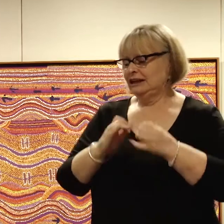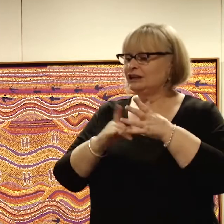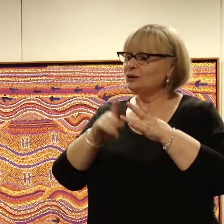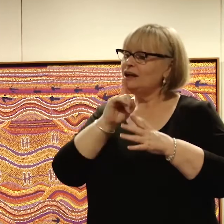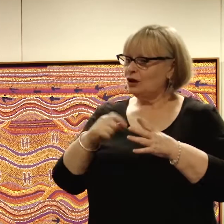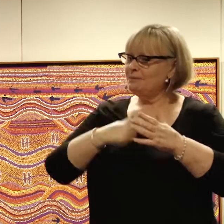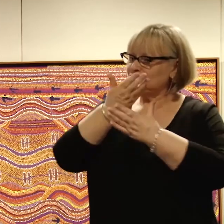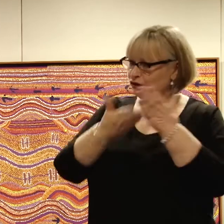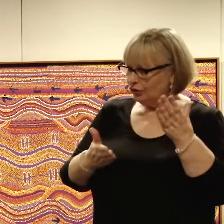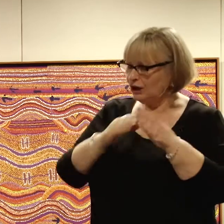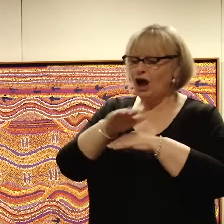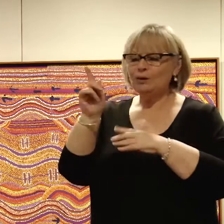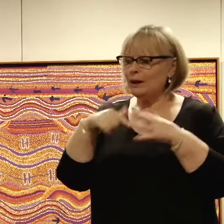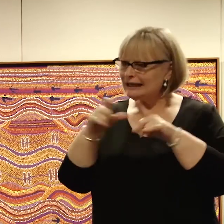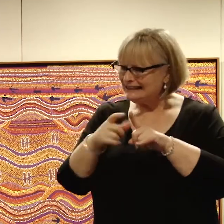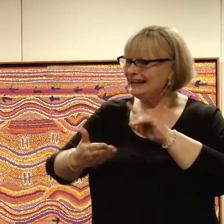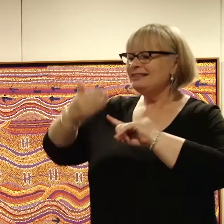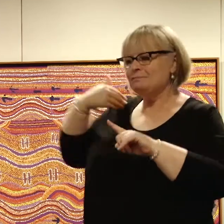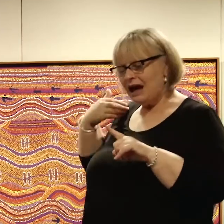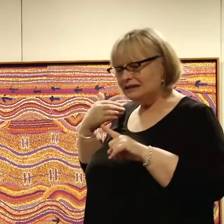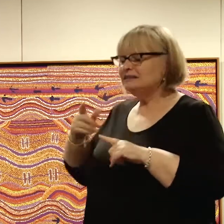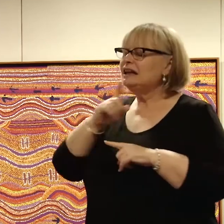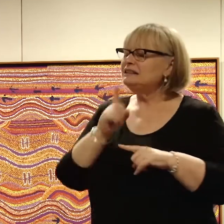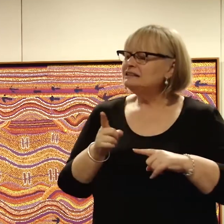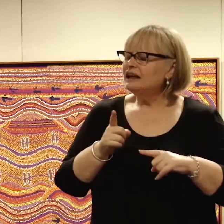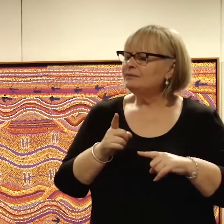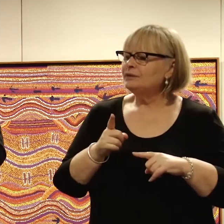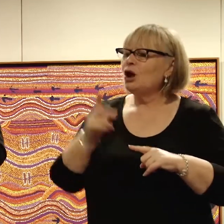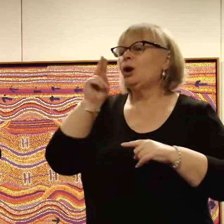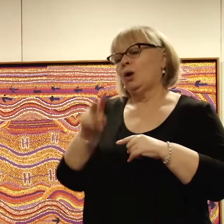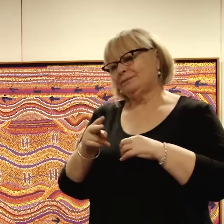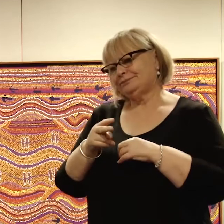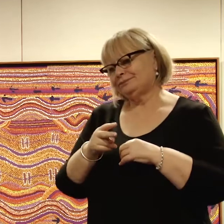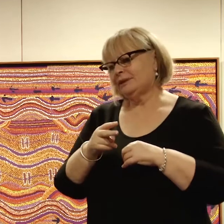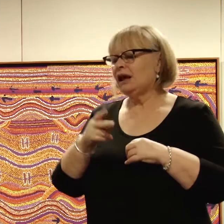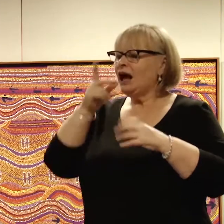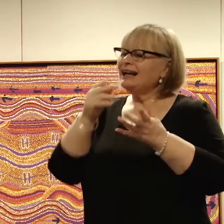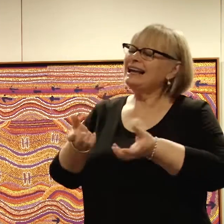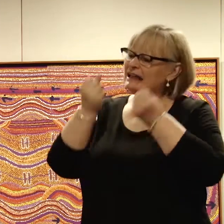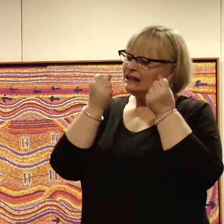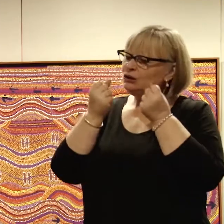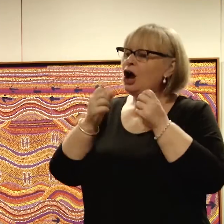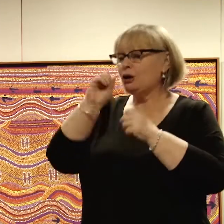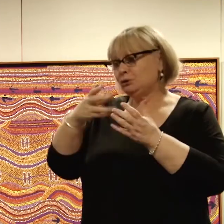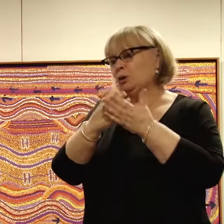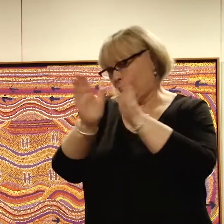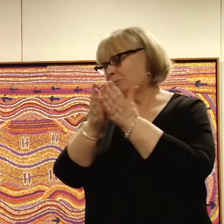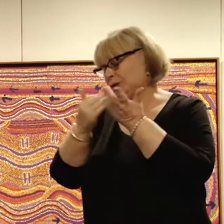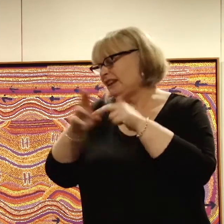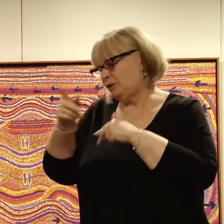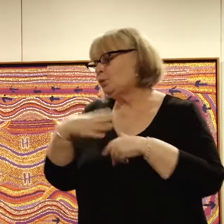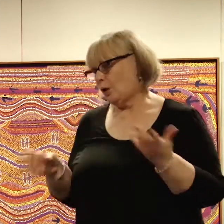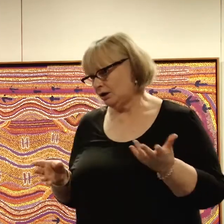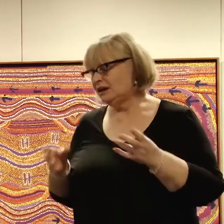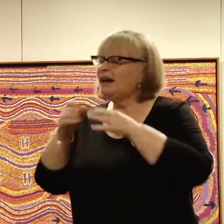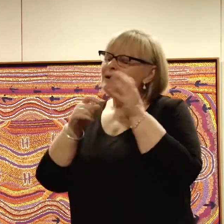I told him my story and what I had done employment wise in the past and he said to me, Look, I can put you on the books if you want,